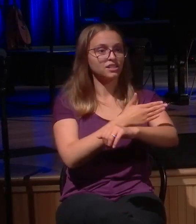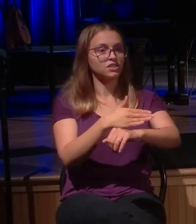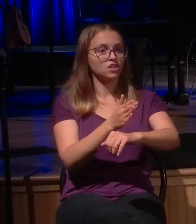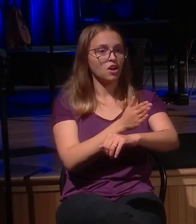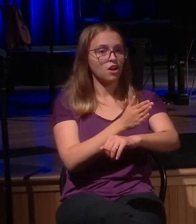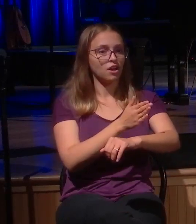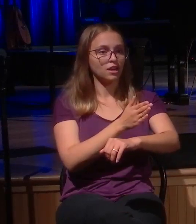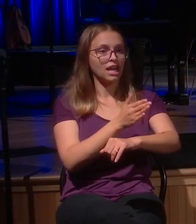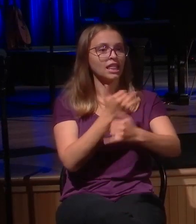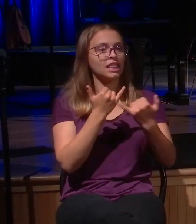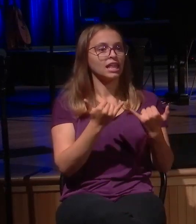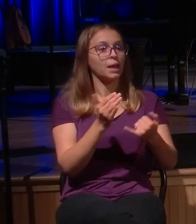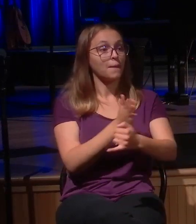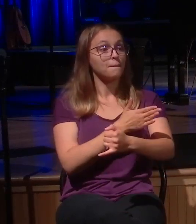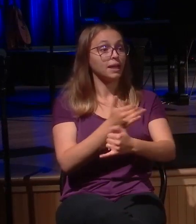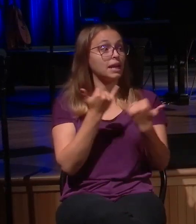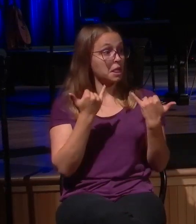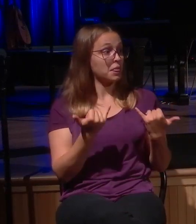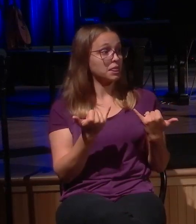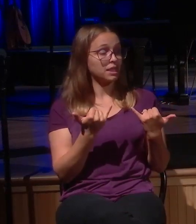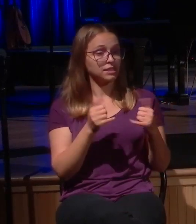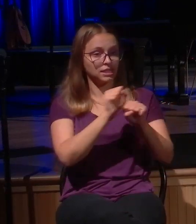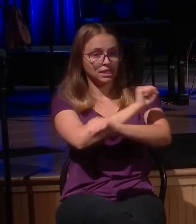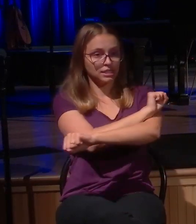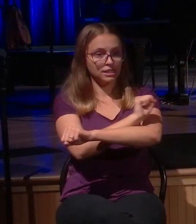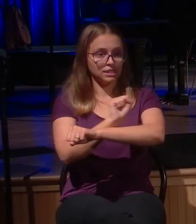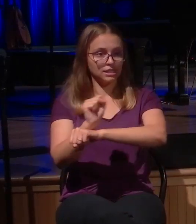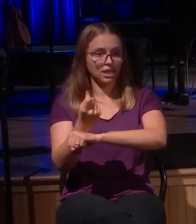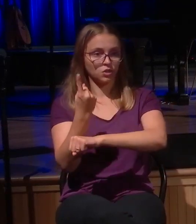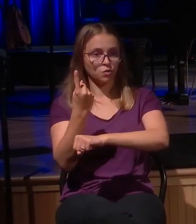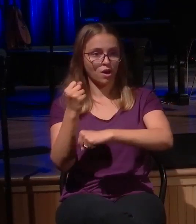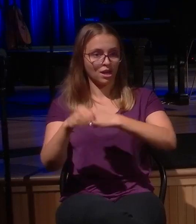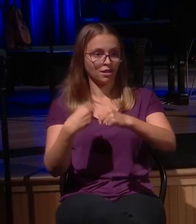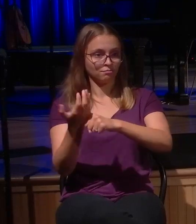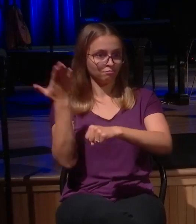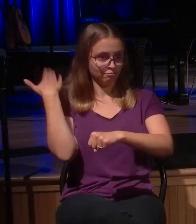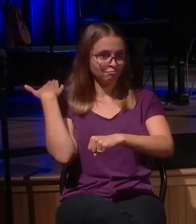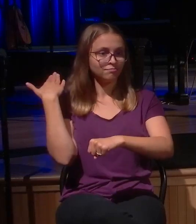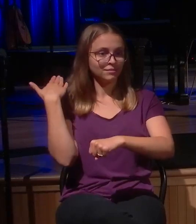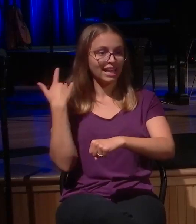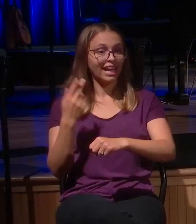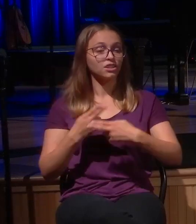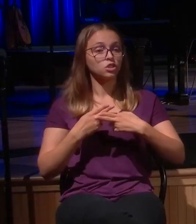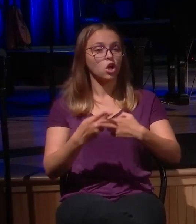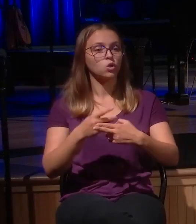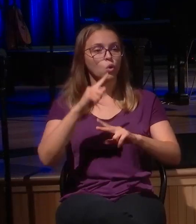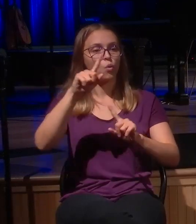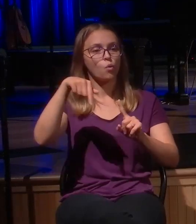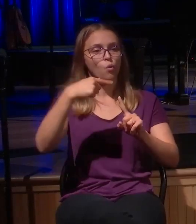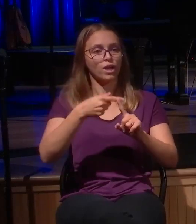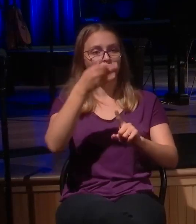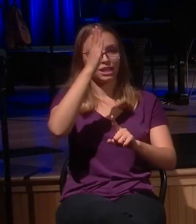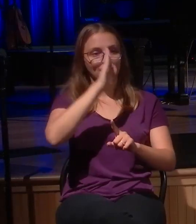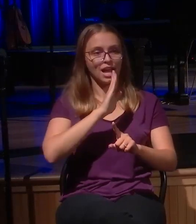stage one year. The song was called When God Ran. Some of you know it. Listen to 25 seconds of it.